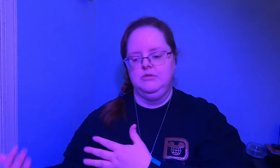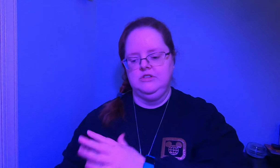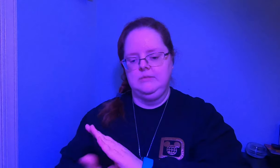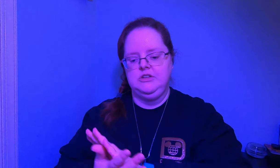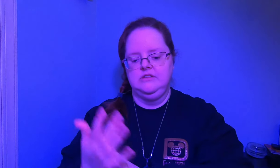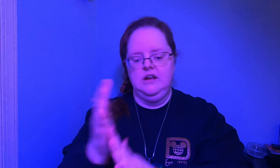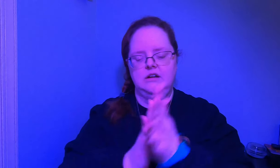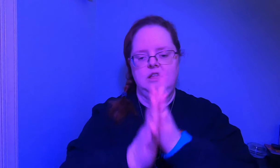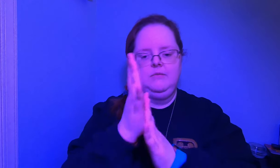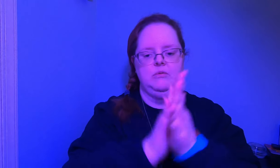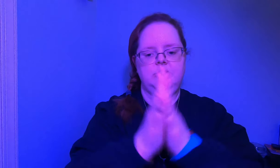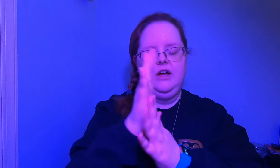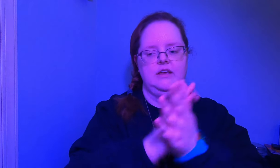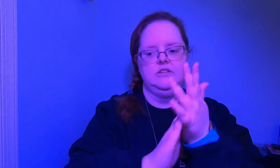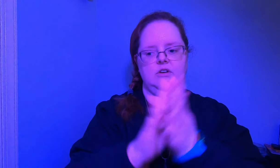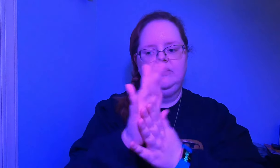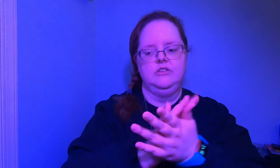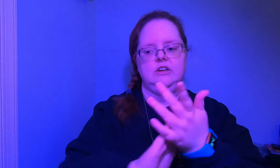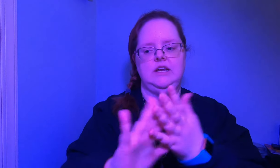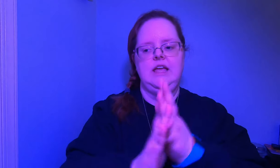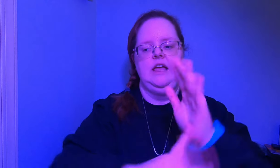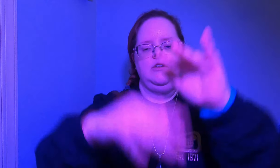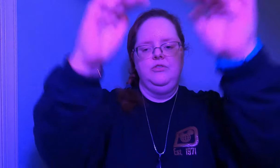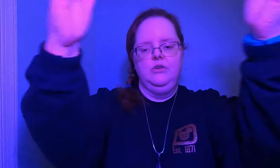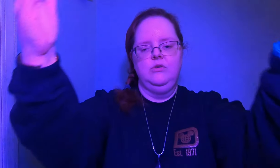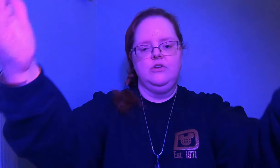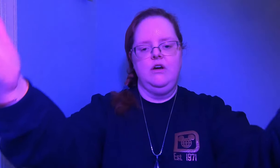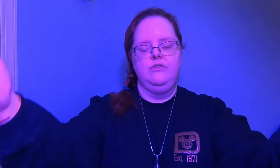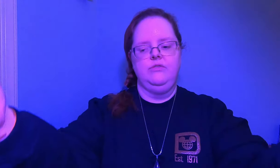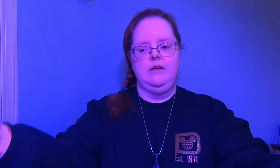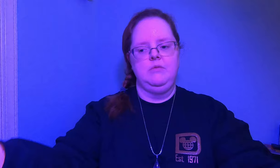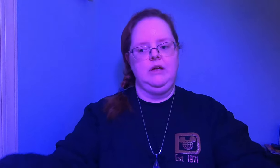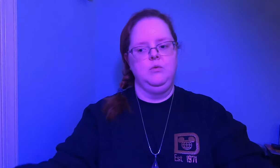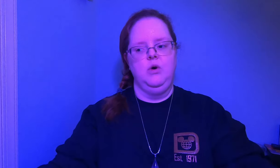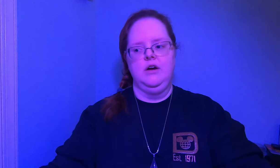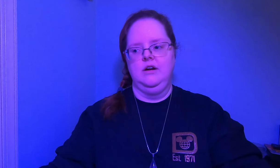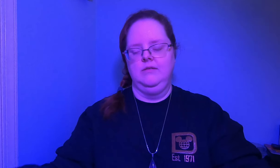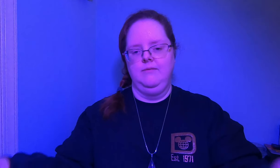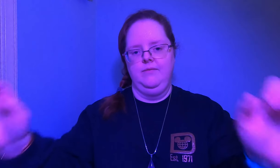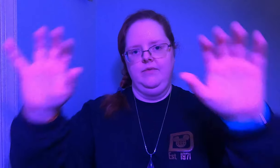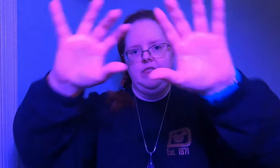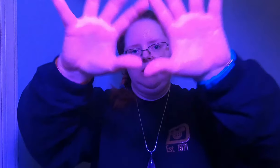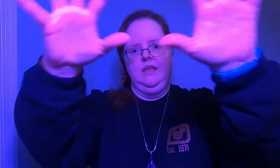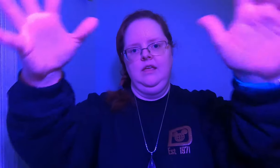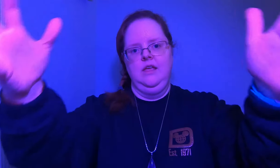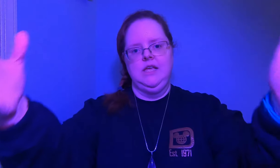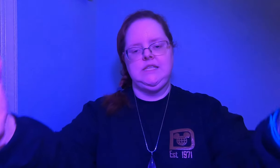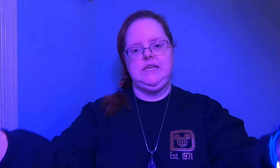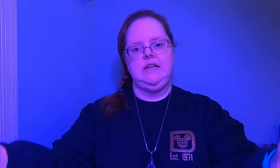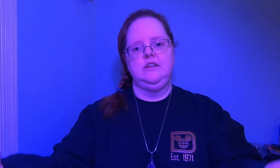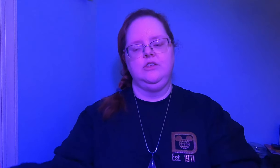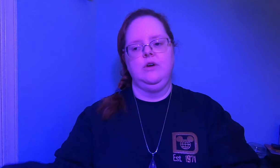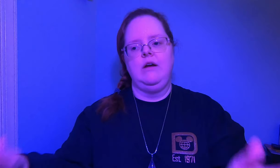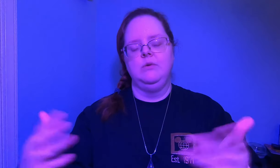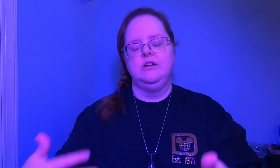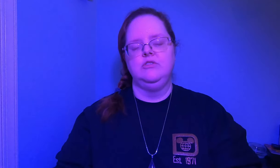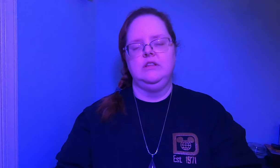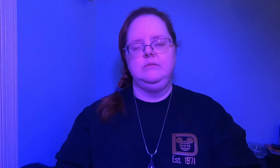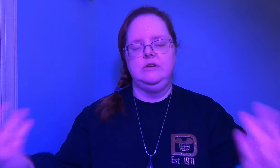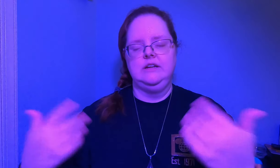perceptions not in alignment with their highest and greatest good it flows off of them like water sinking into the ground where it is transmuted